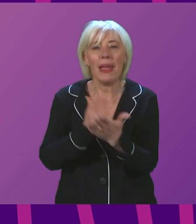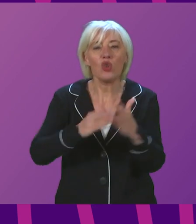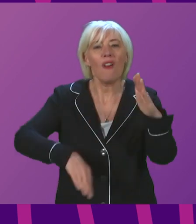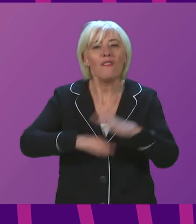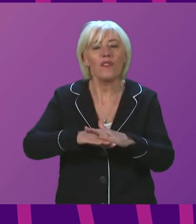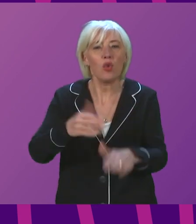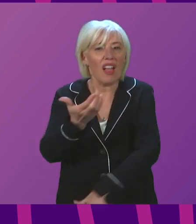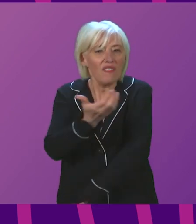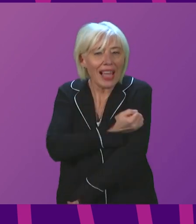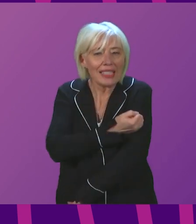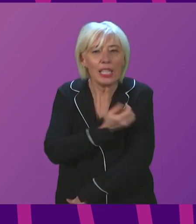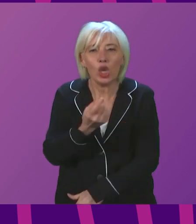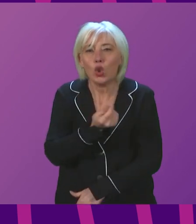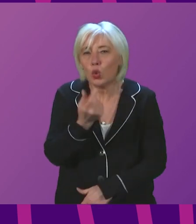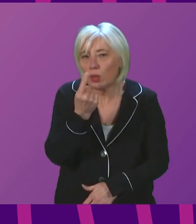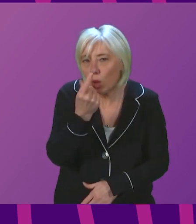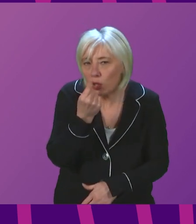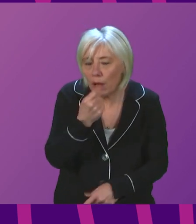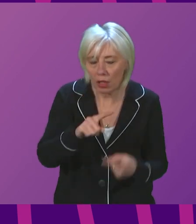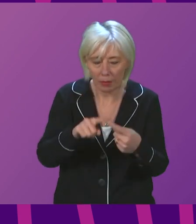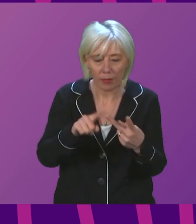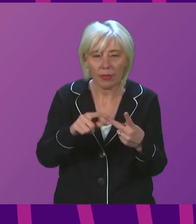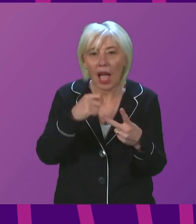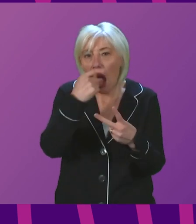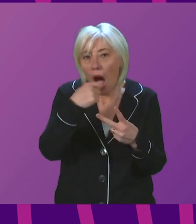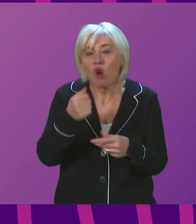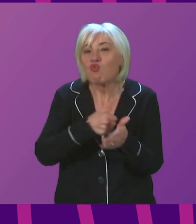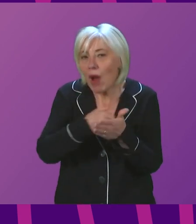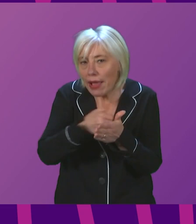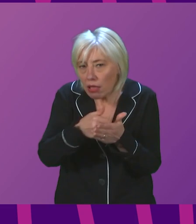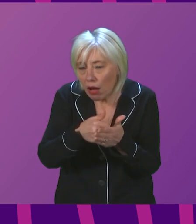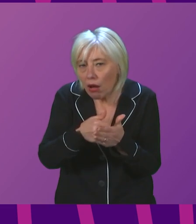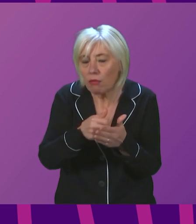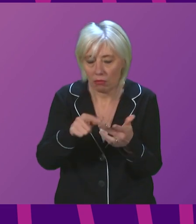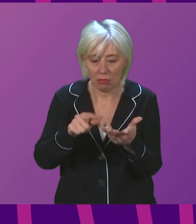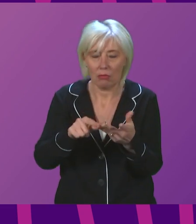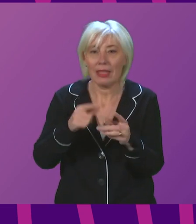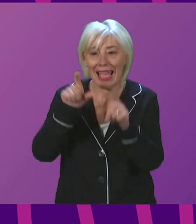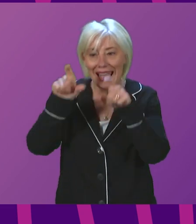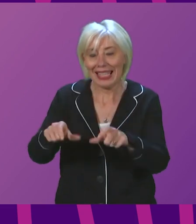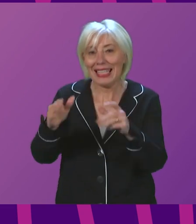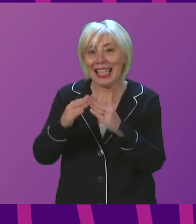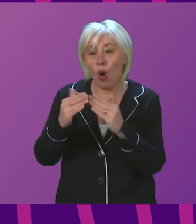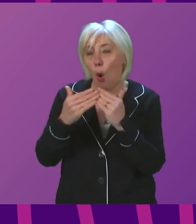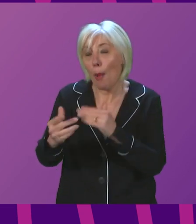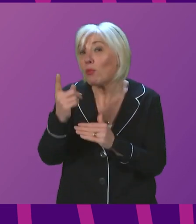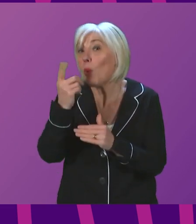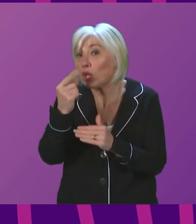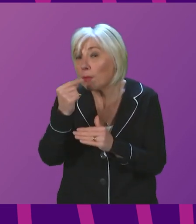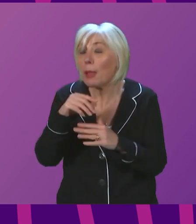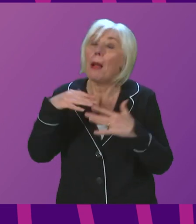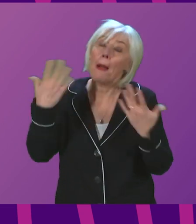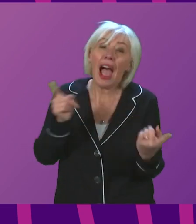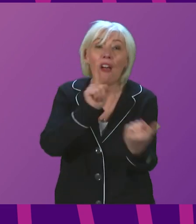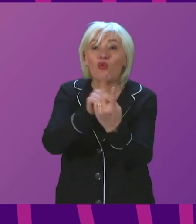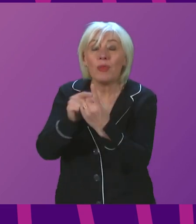vaccinated as soon as possible. Second, test regularly. Our advice, of course, is to stay at home as much as possible. But if you are meeting